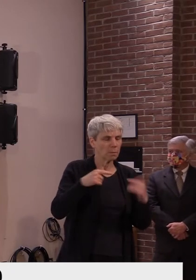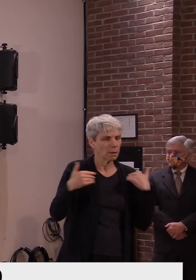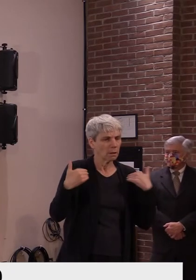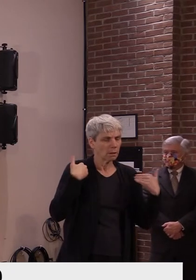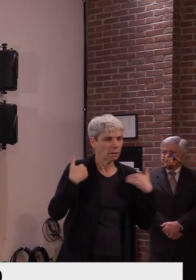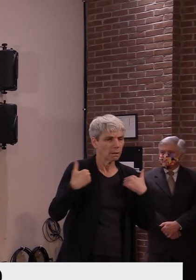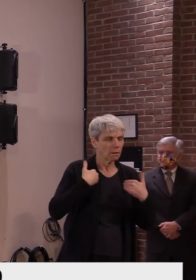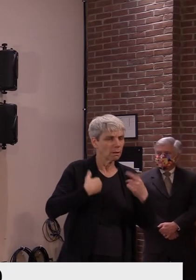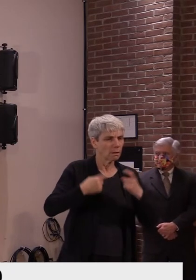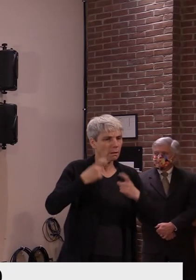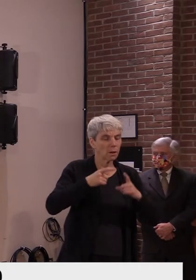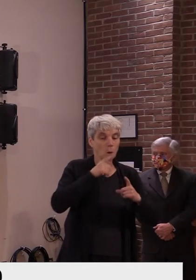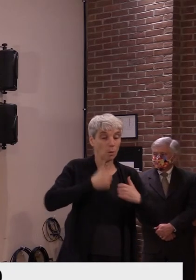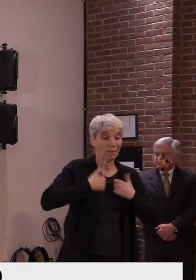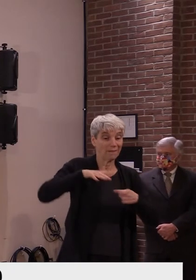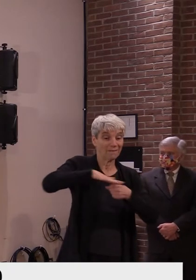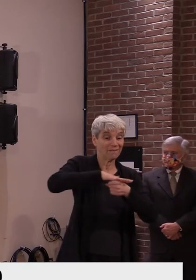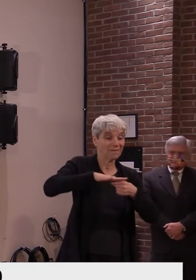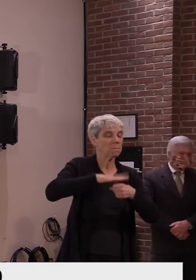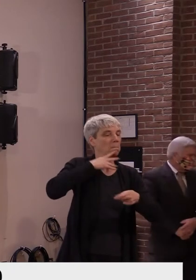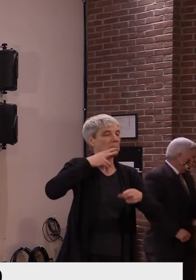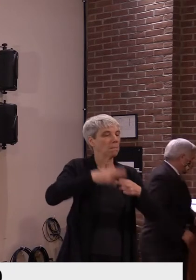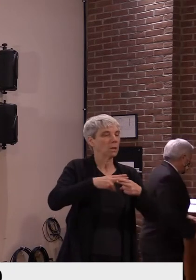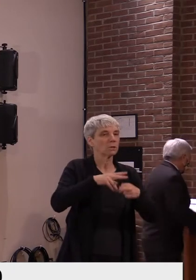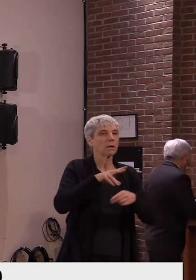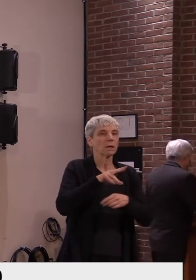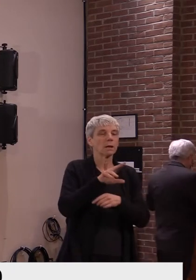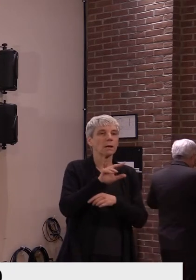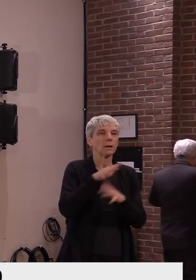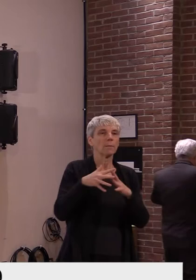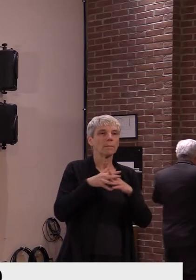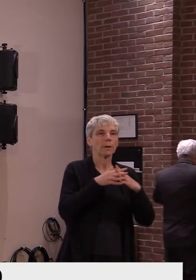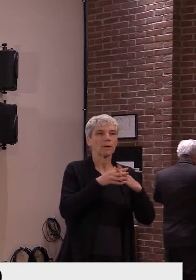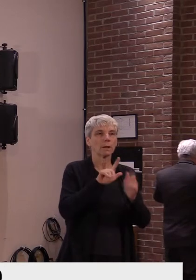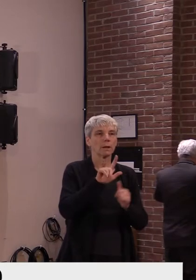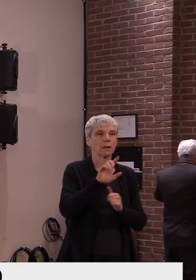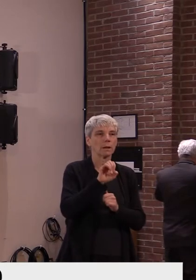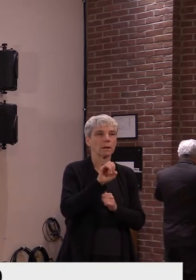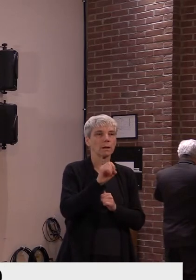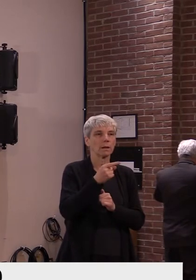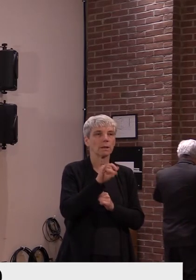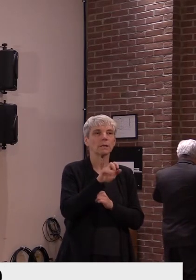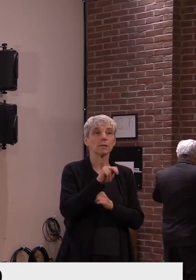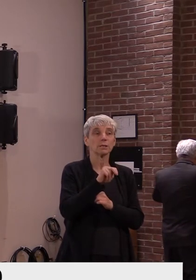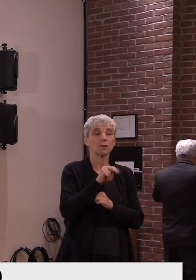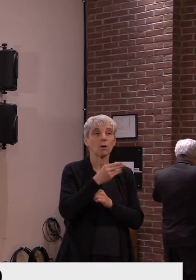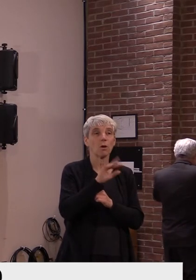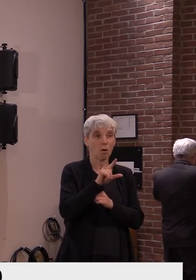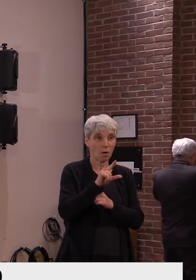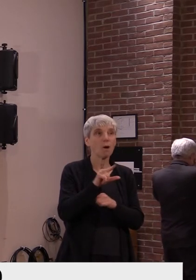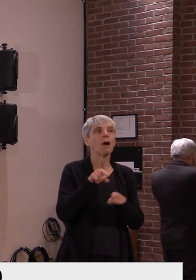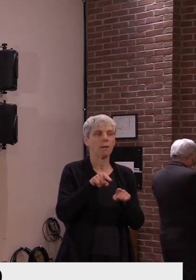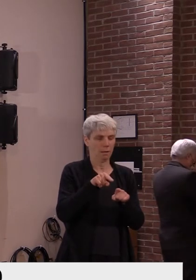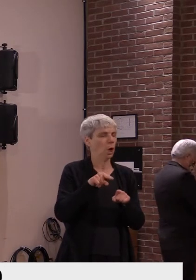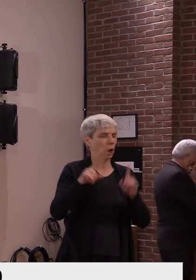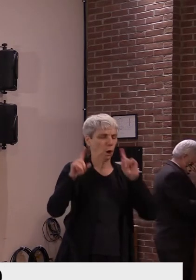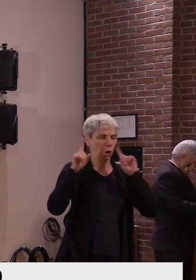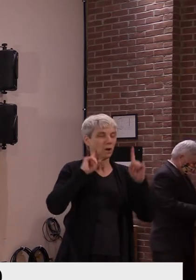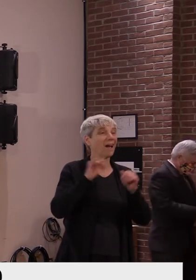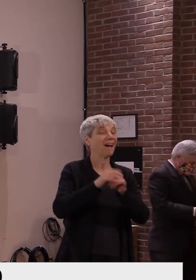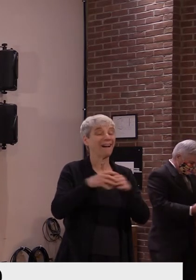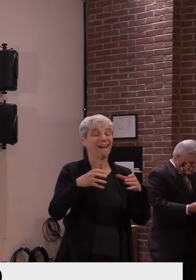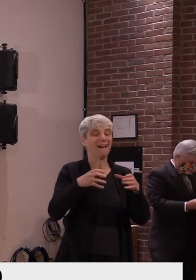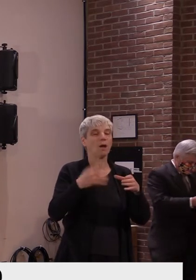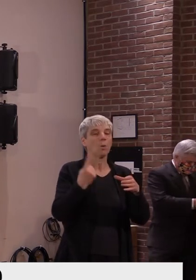readers in these towns about a gathering in that hall where one of the staff was positive and exposed some of the guests.